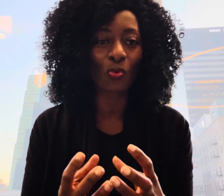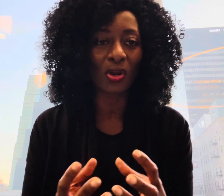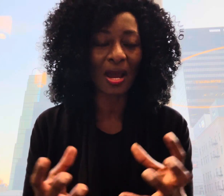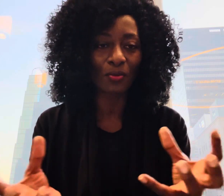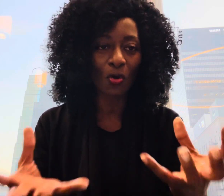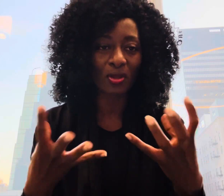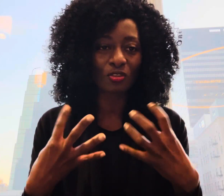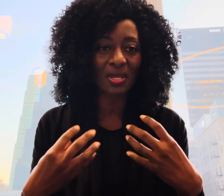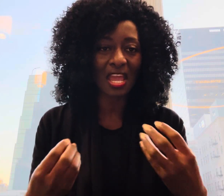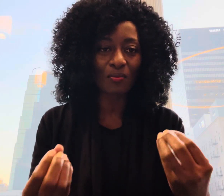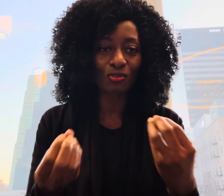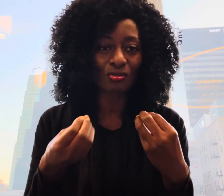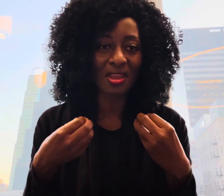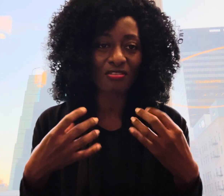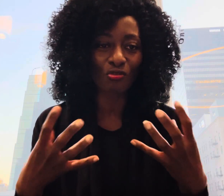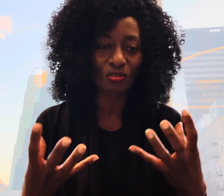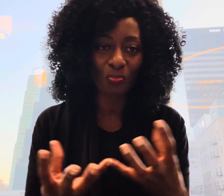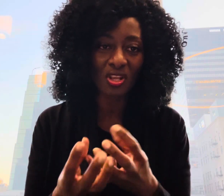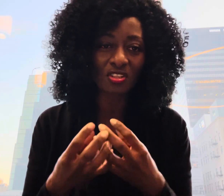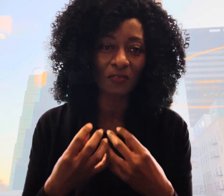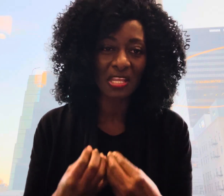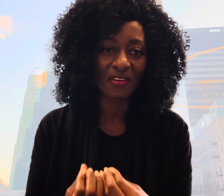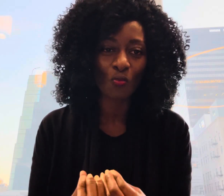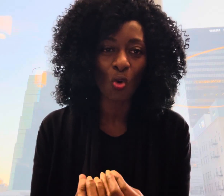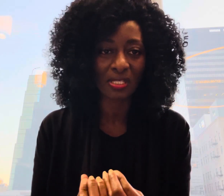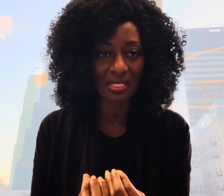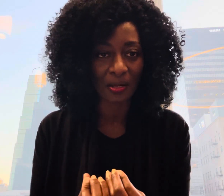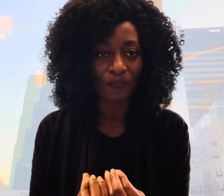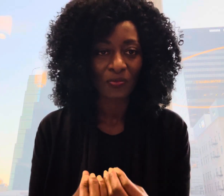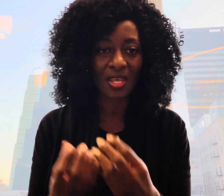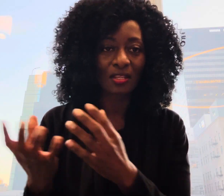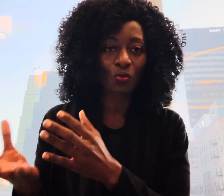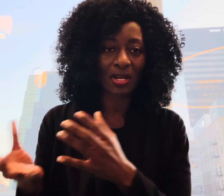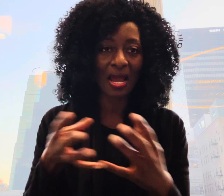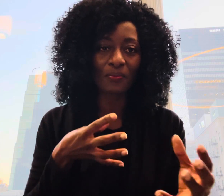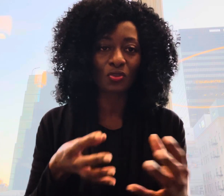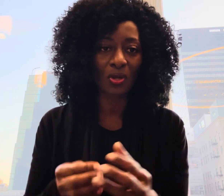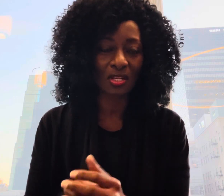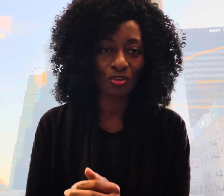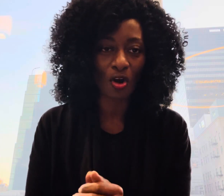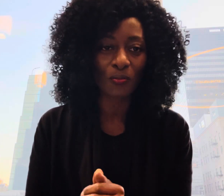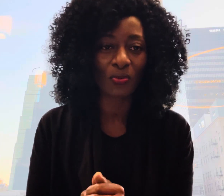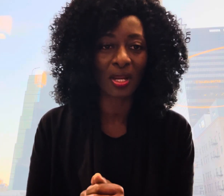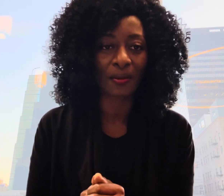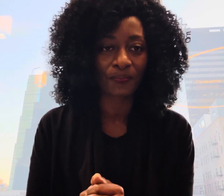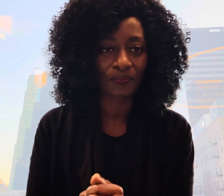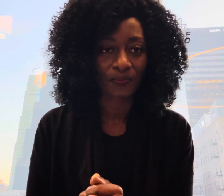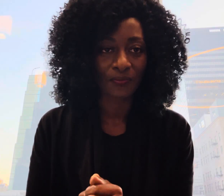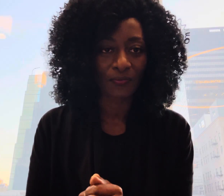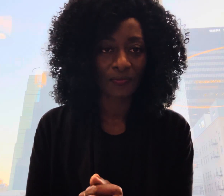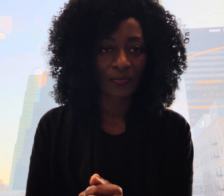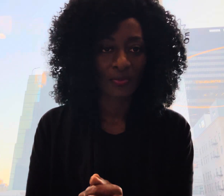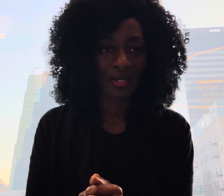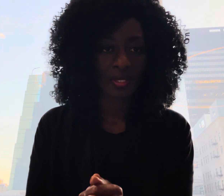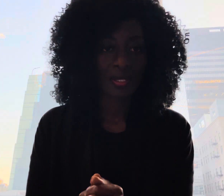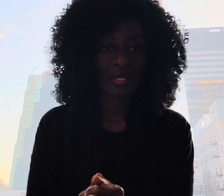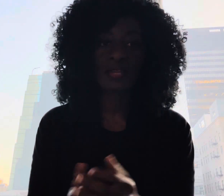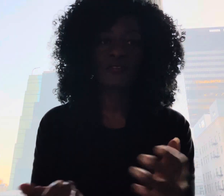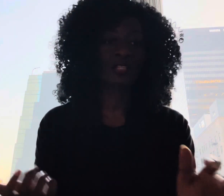word i'm not going to be able to get those springs of living water that is what happens when i do not pray if i